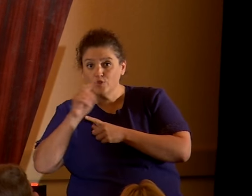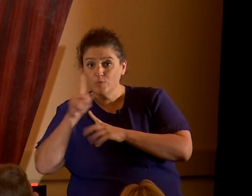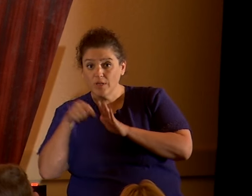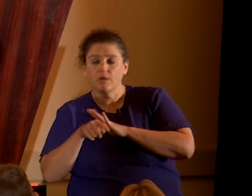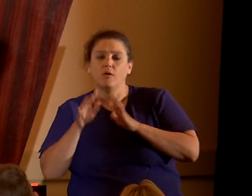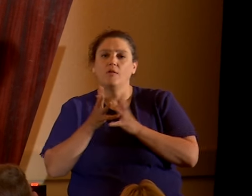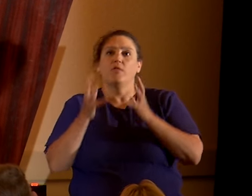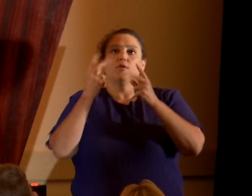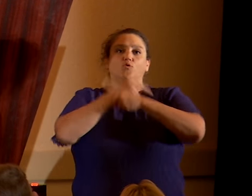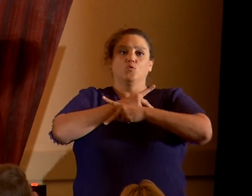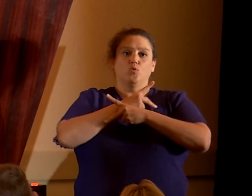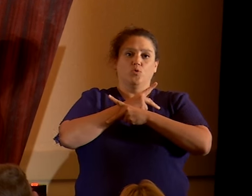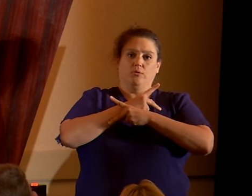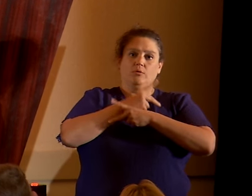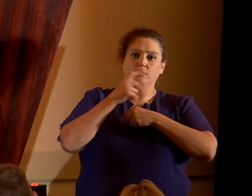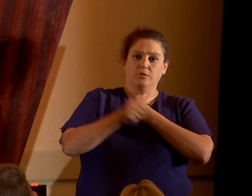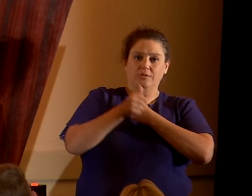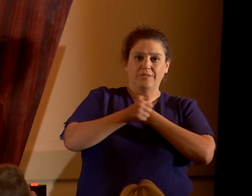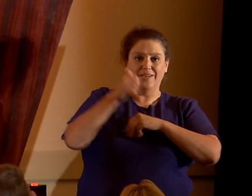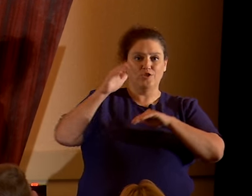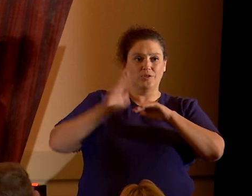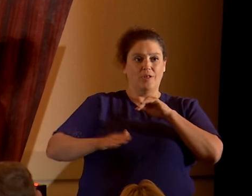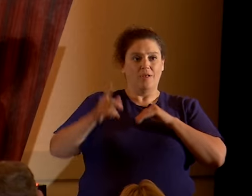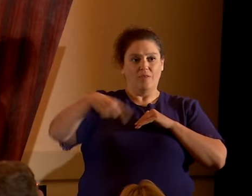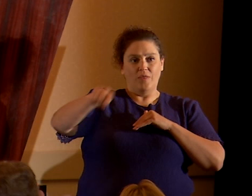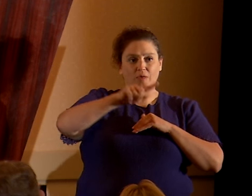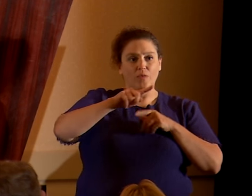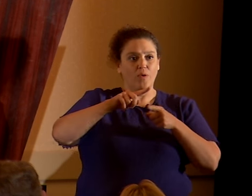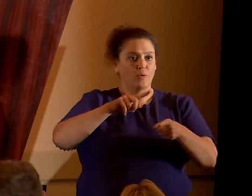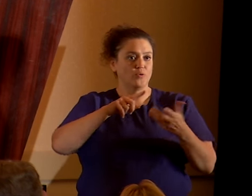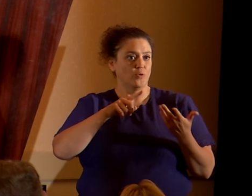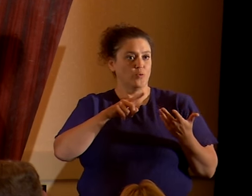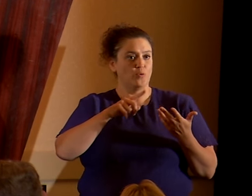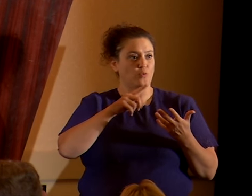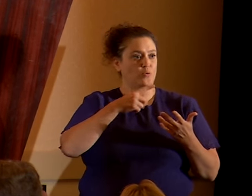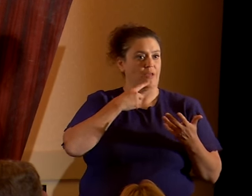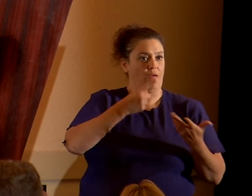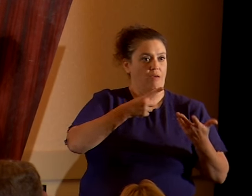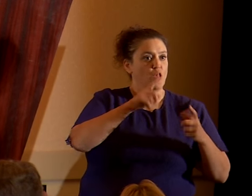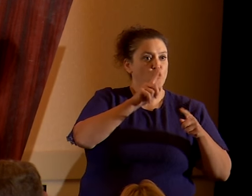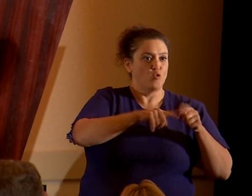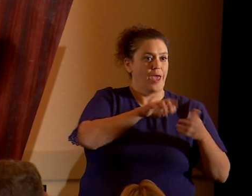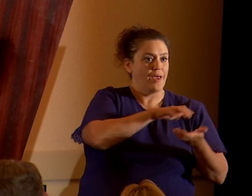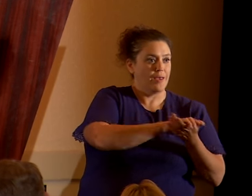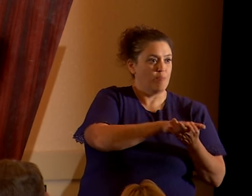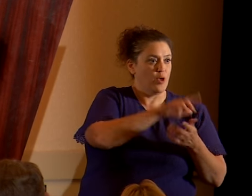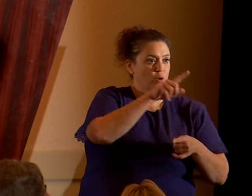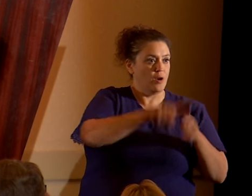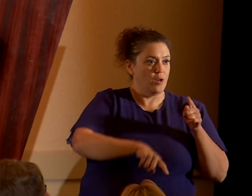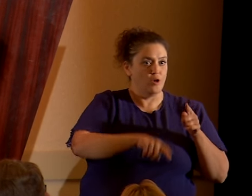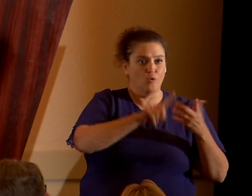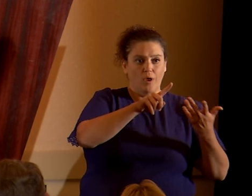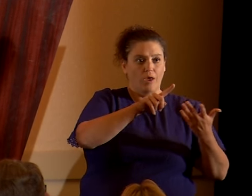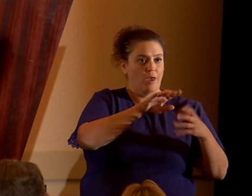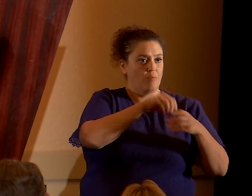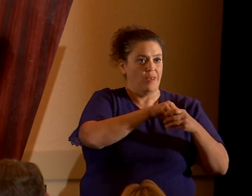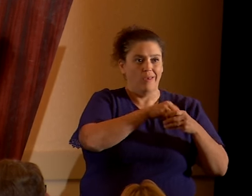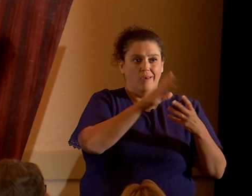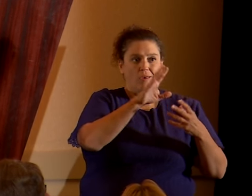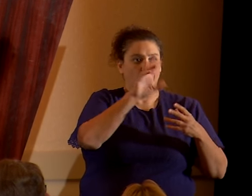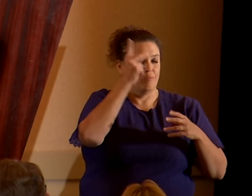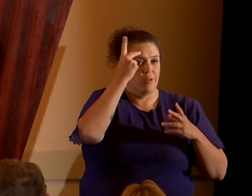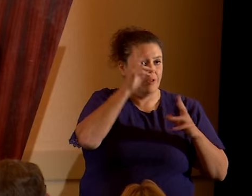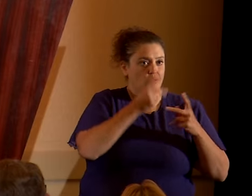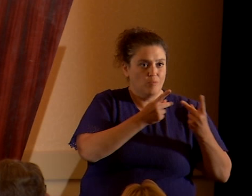than atheists cannot hold public office or gays cannot get married. Even though both beliefs are ridiculous, but